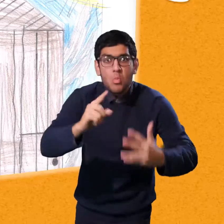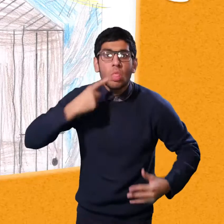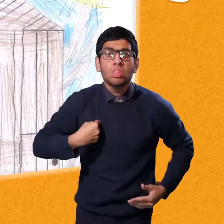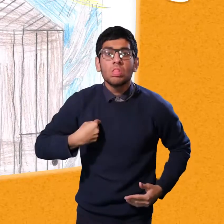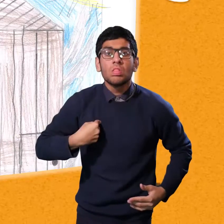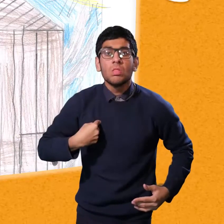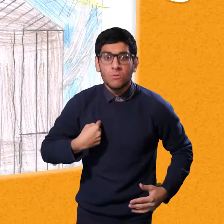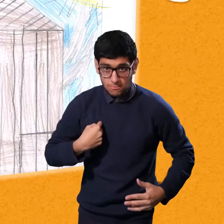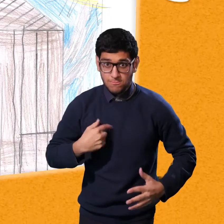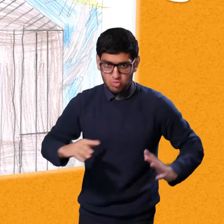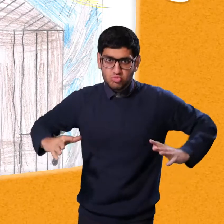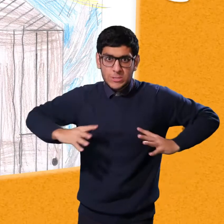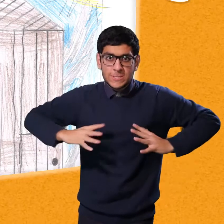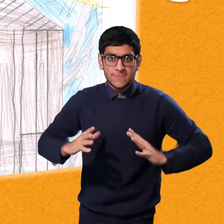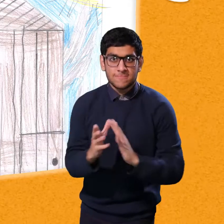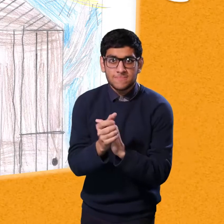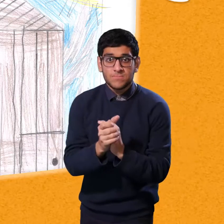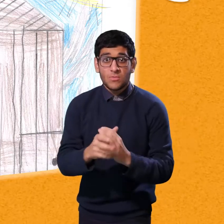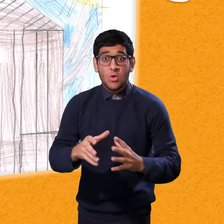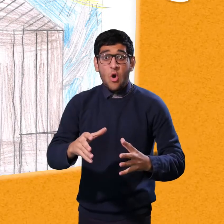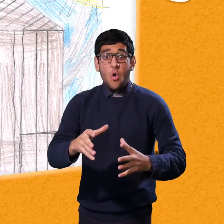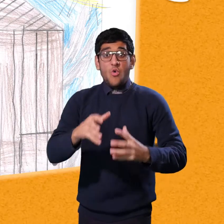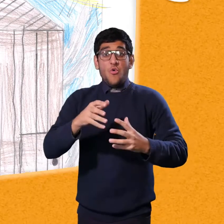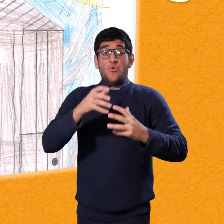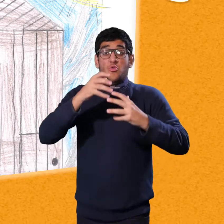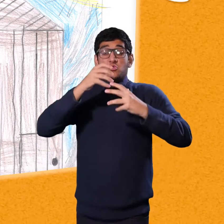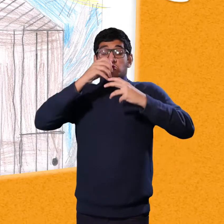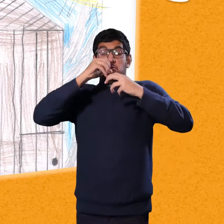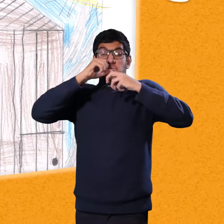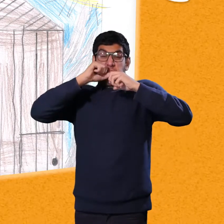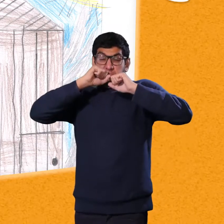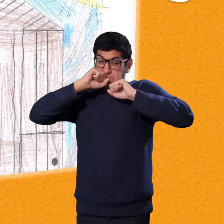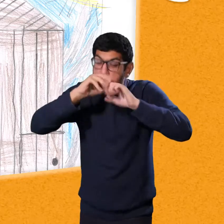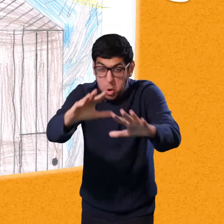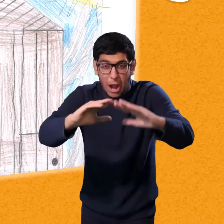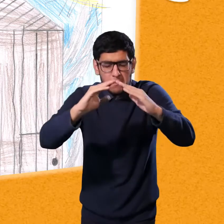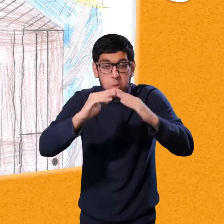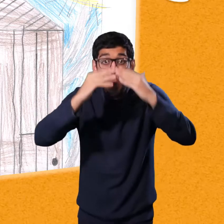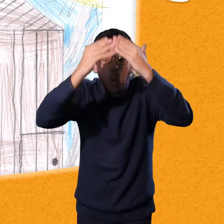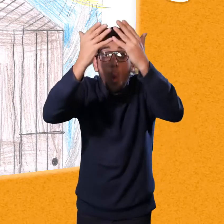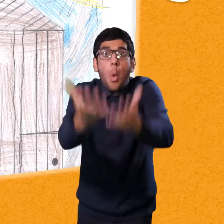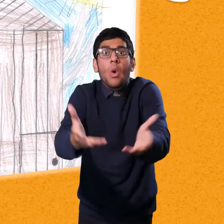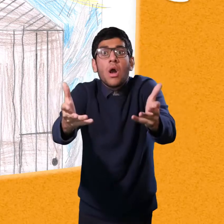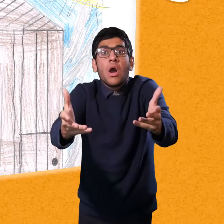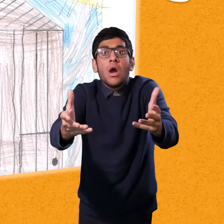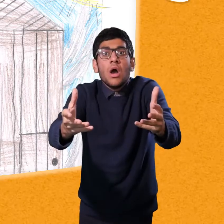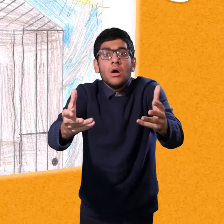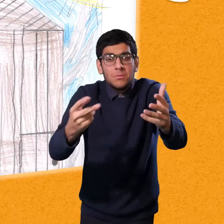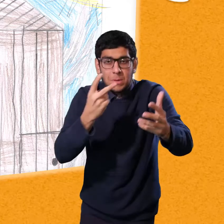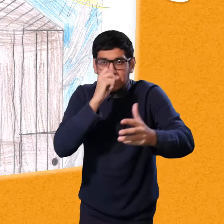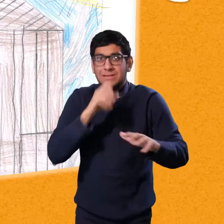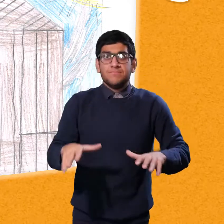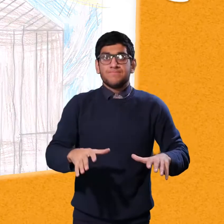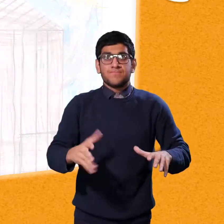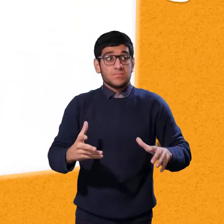I'll puff and I'll blow your house down. Are you ready? So he huffed. And he puffed. And he blew the